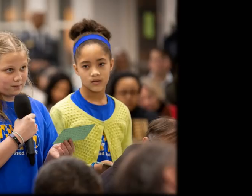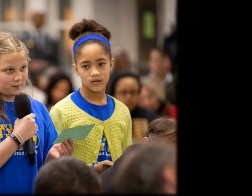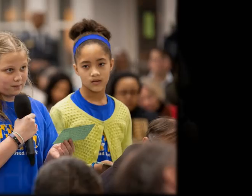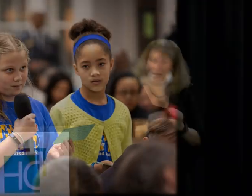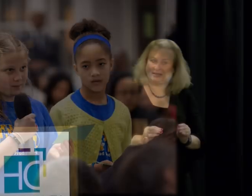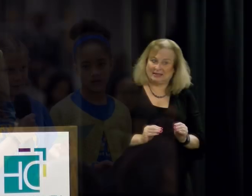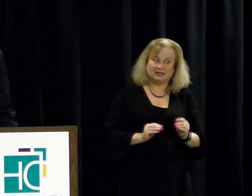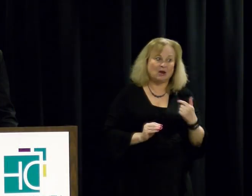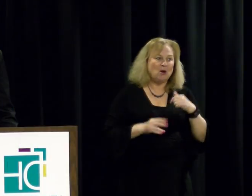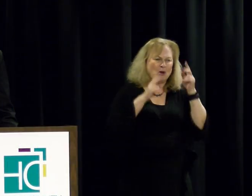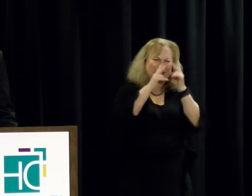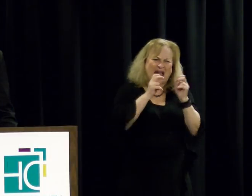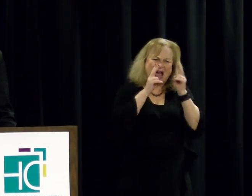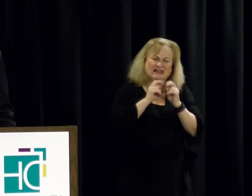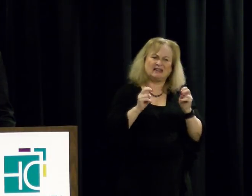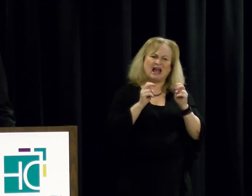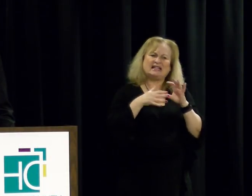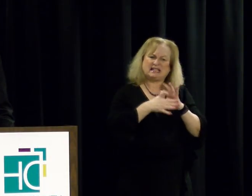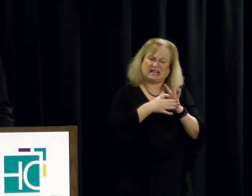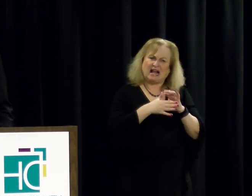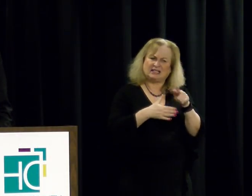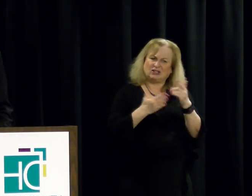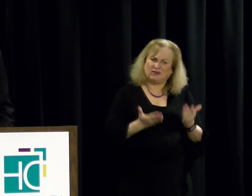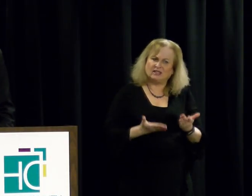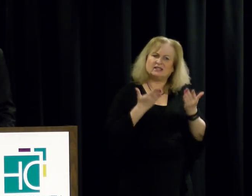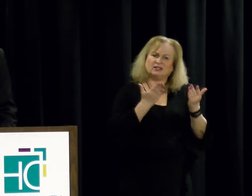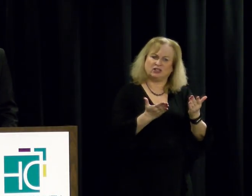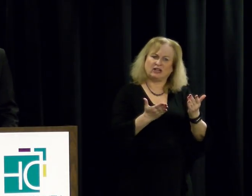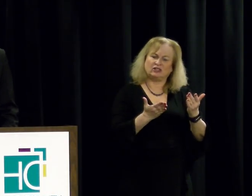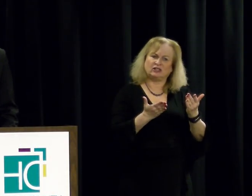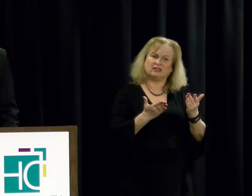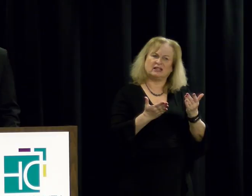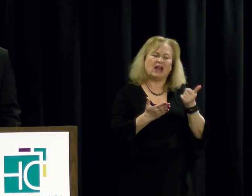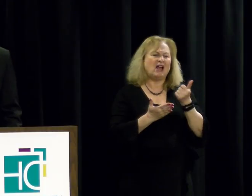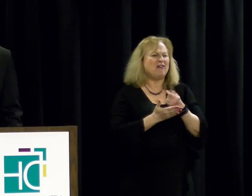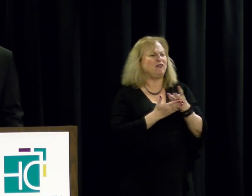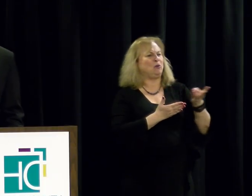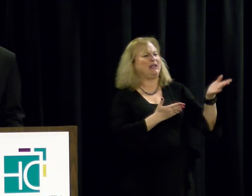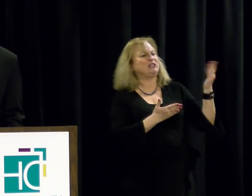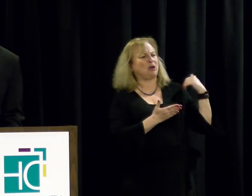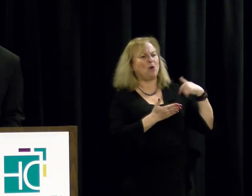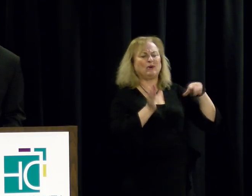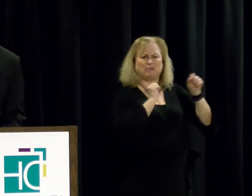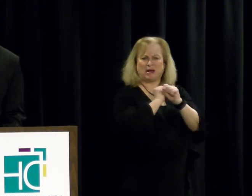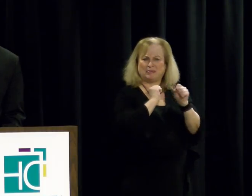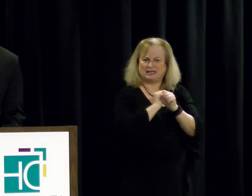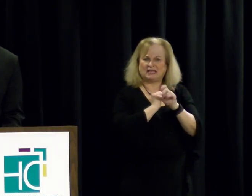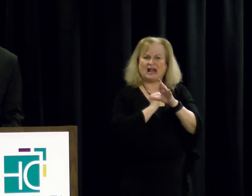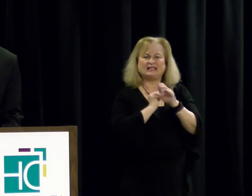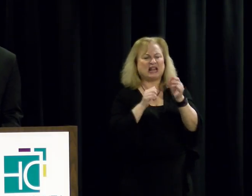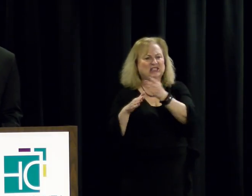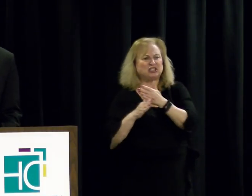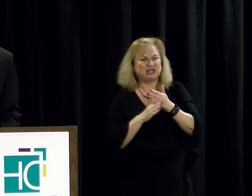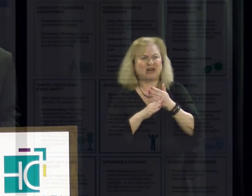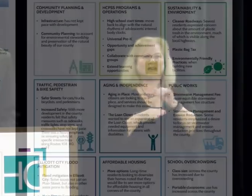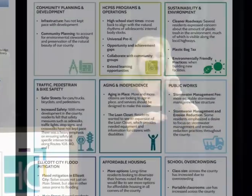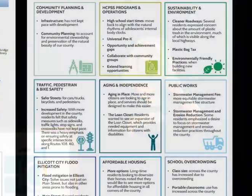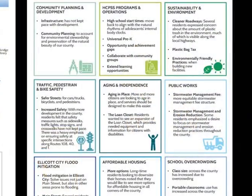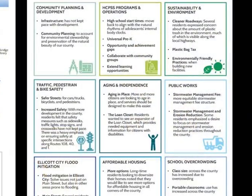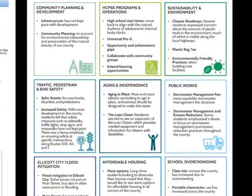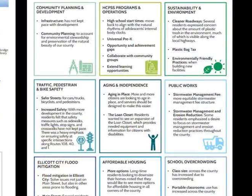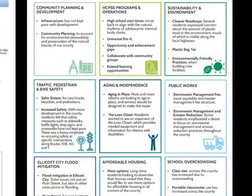And we analyzed the content of those suggestions. And a couple weeks ago, we publicized and shared an infographic.